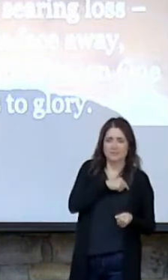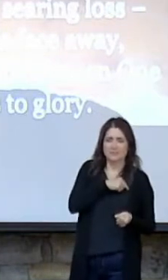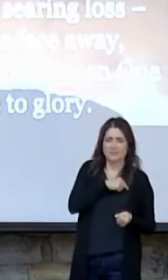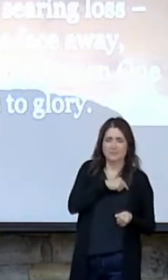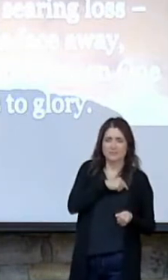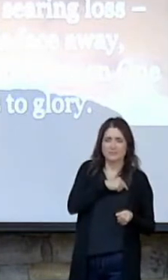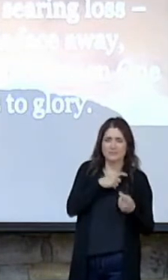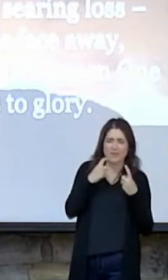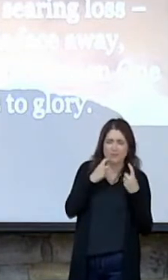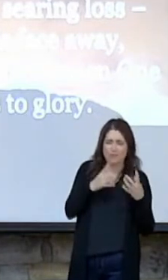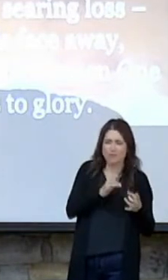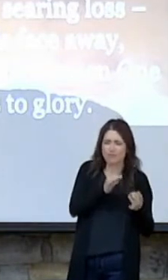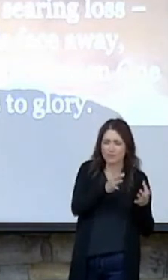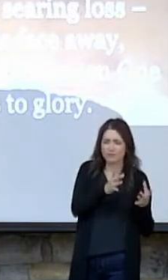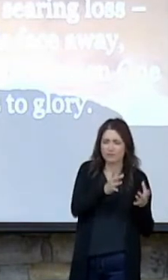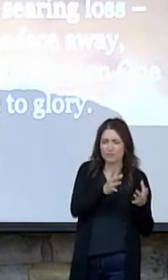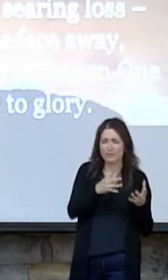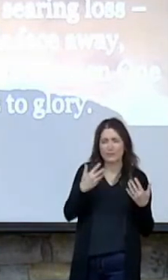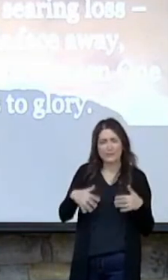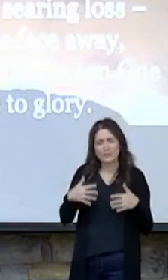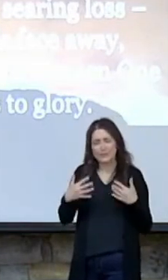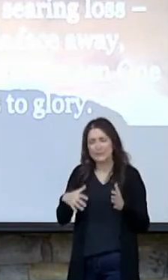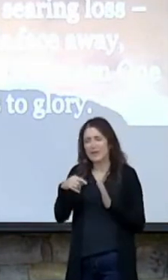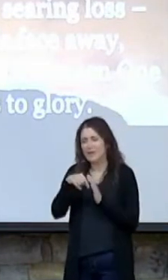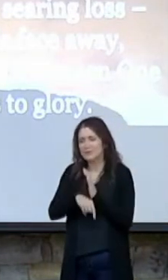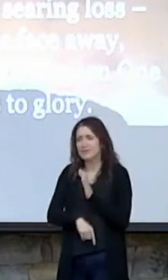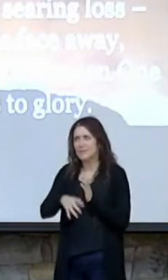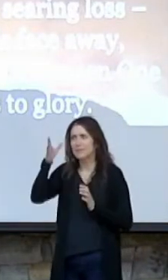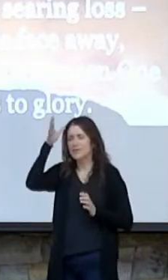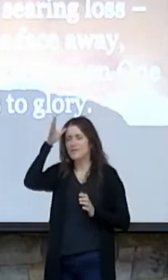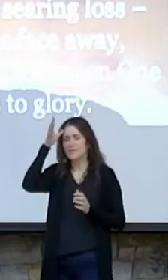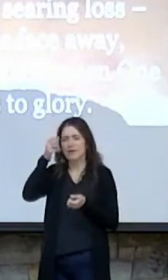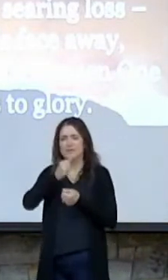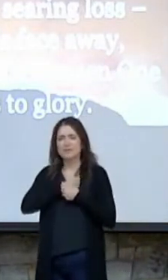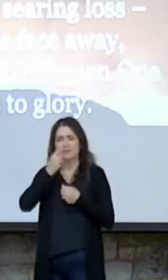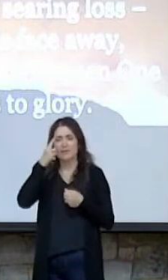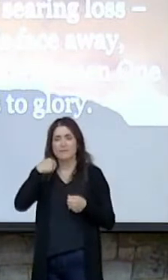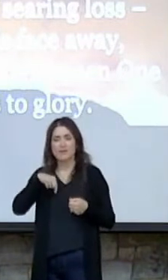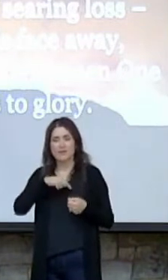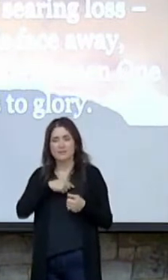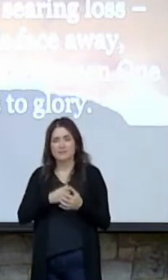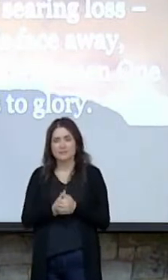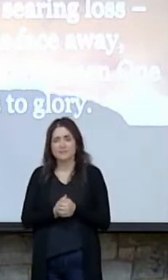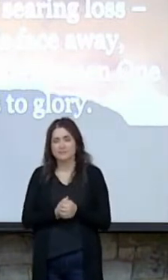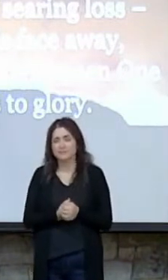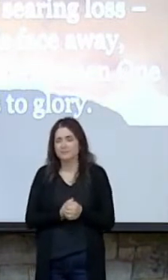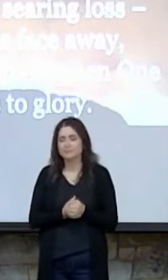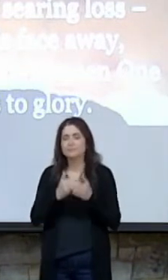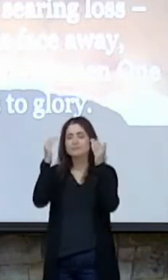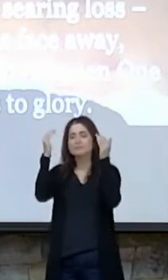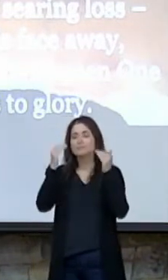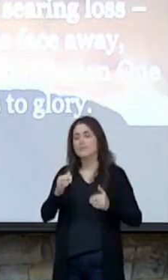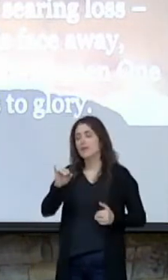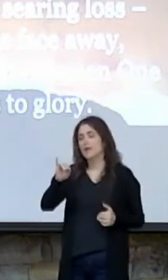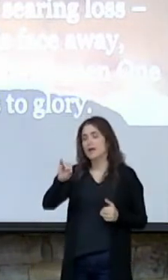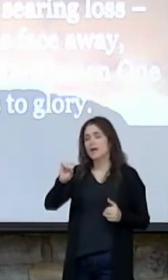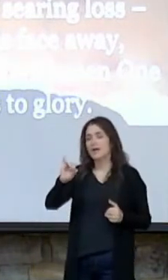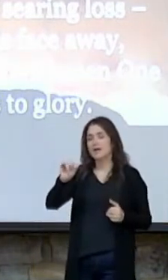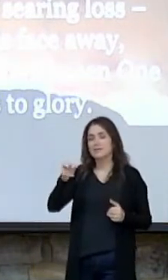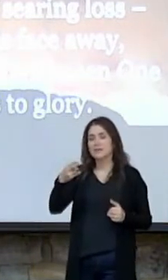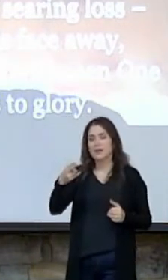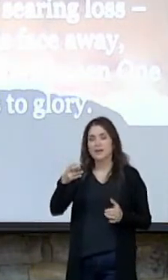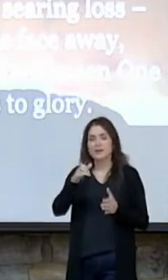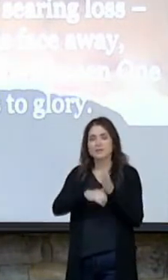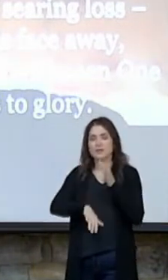How deep the Father's love for us. Let's go to Isaiah now, chapter 53.